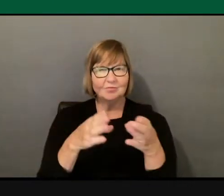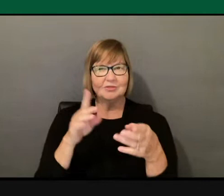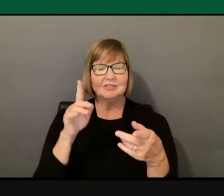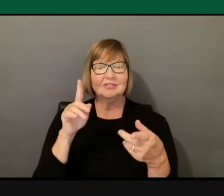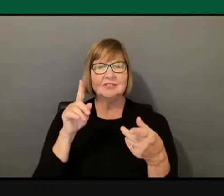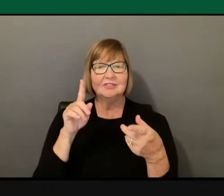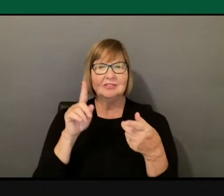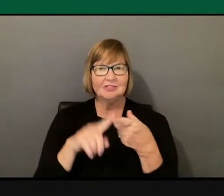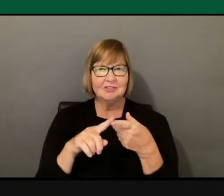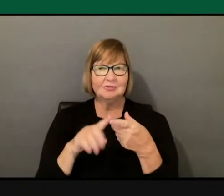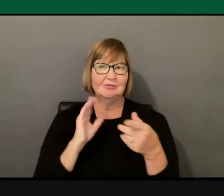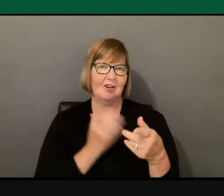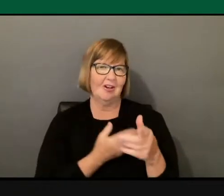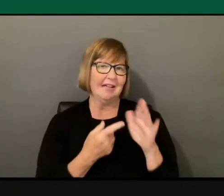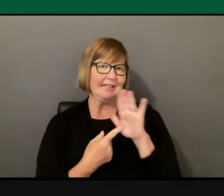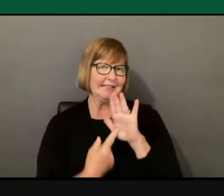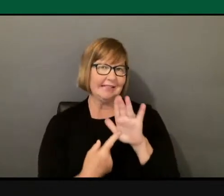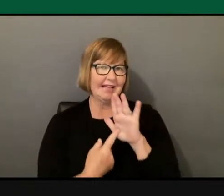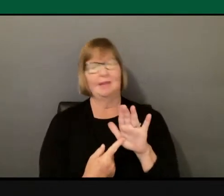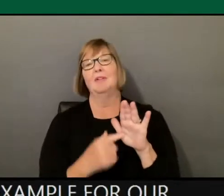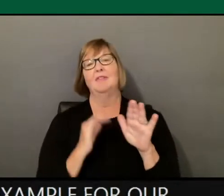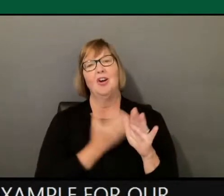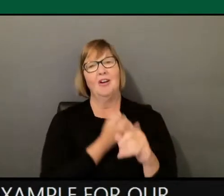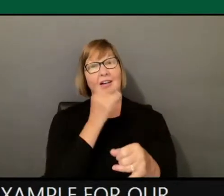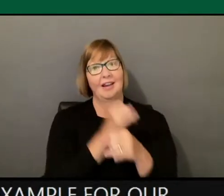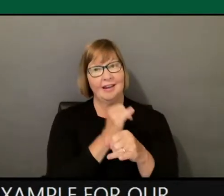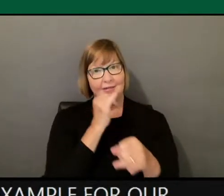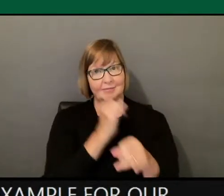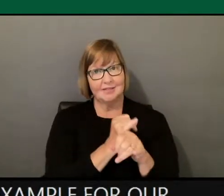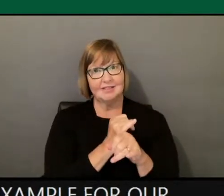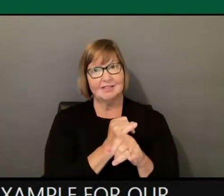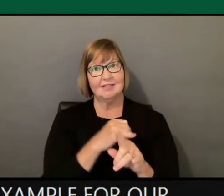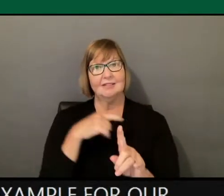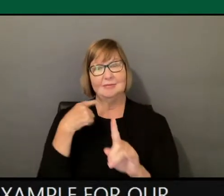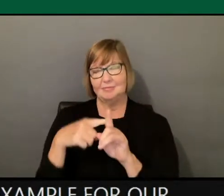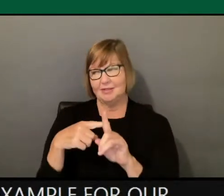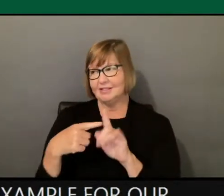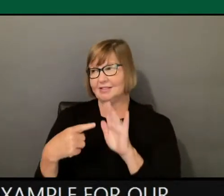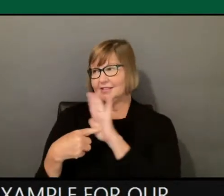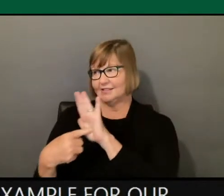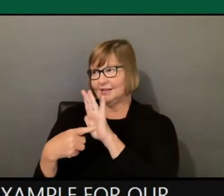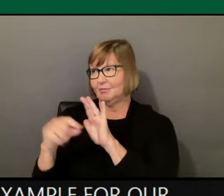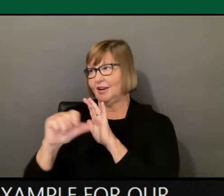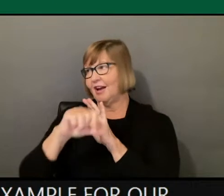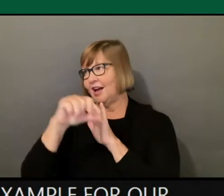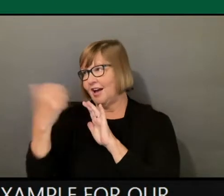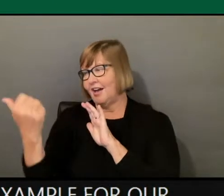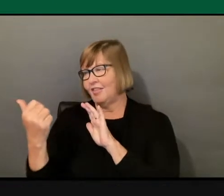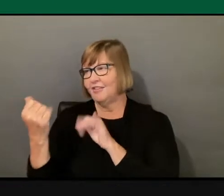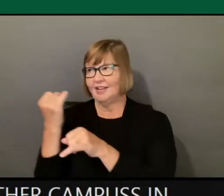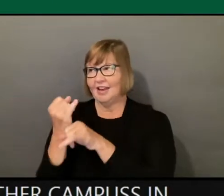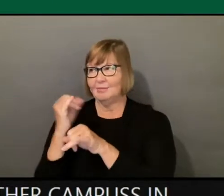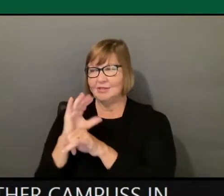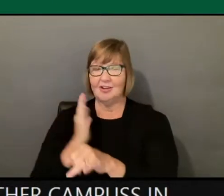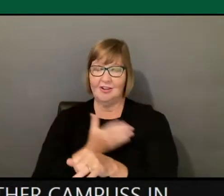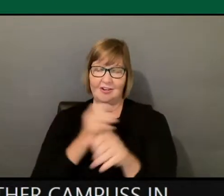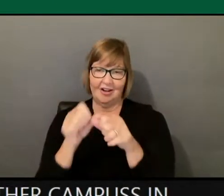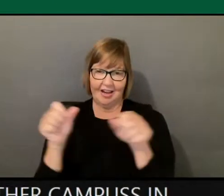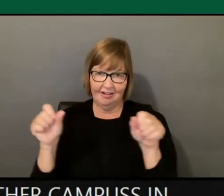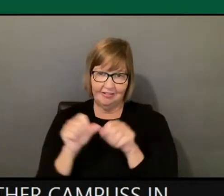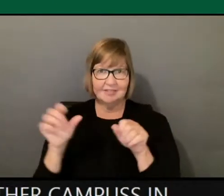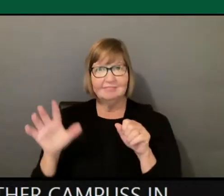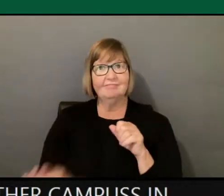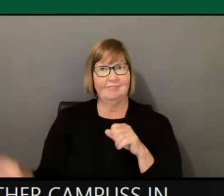for our campus, but can be an example for other campuses in our area and beyond. Because everybody's trying to do this.